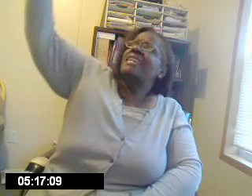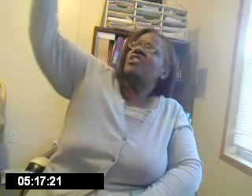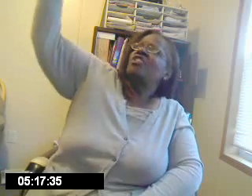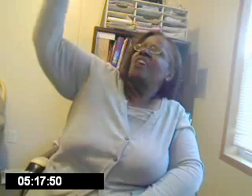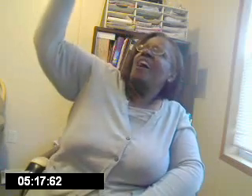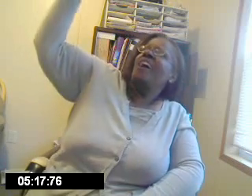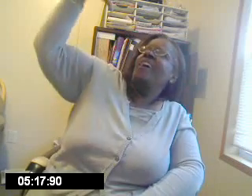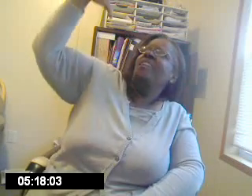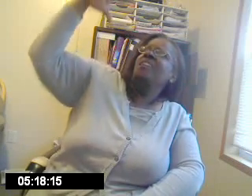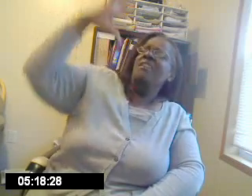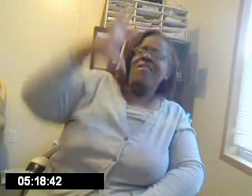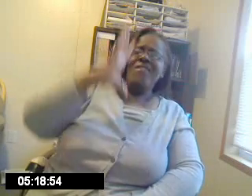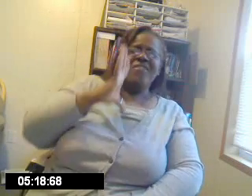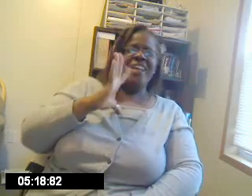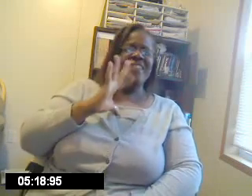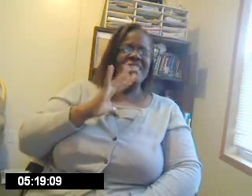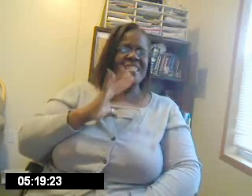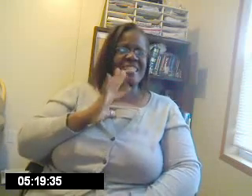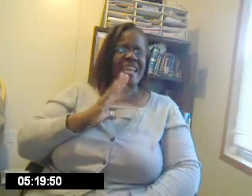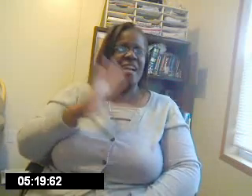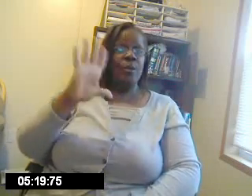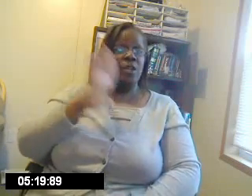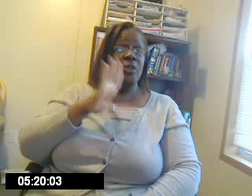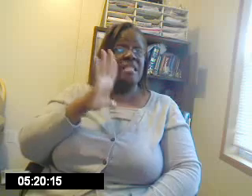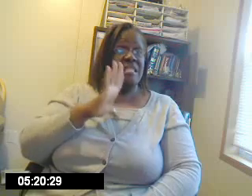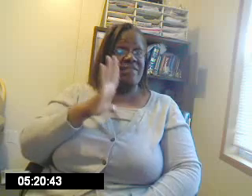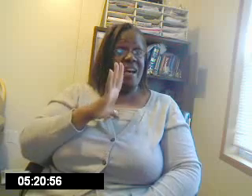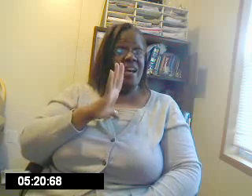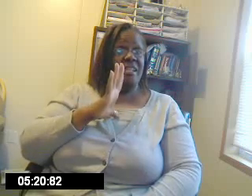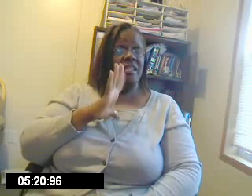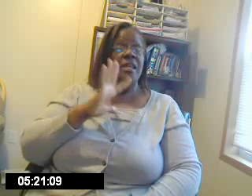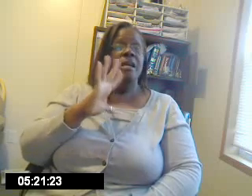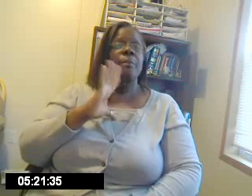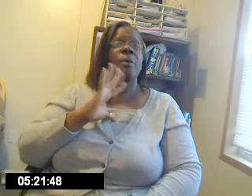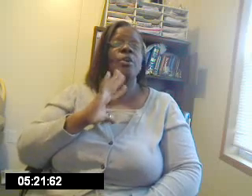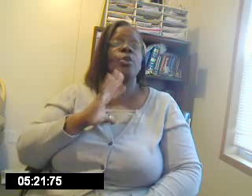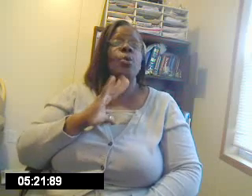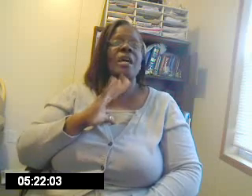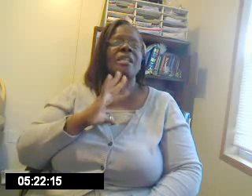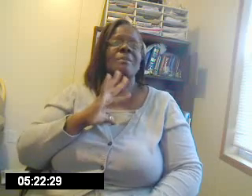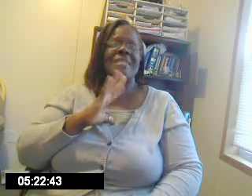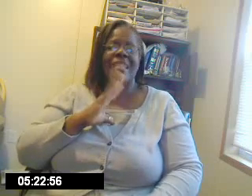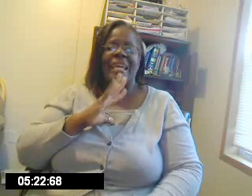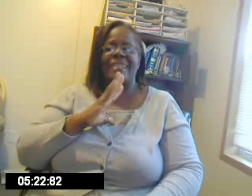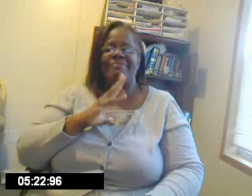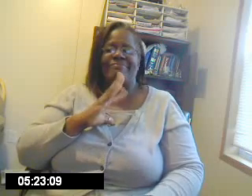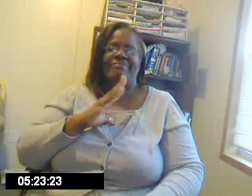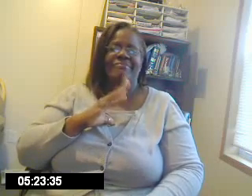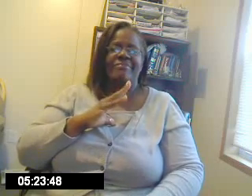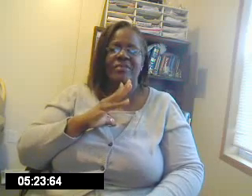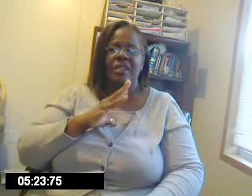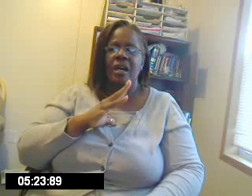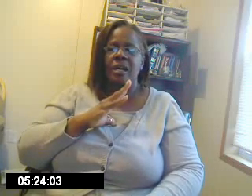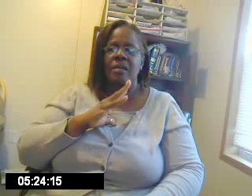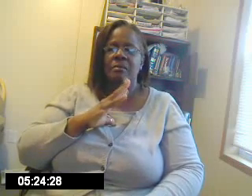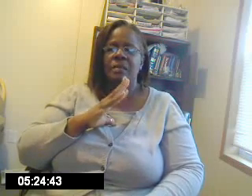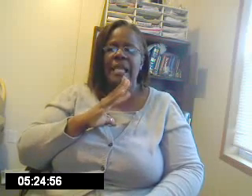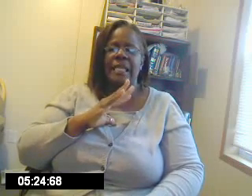For And this is the sign. We know this is fine. But when you wiggle them it's like. Um. Like.